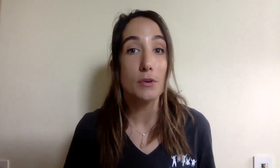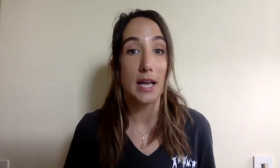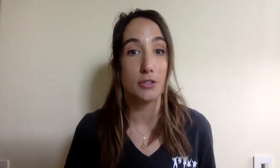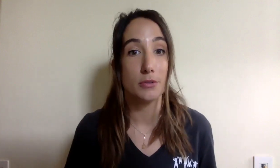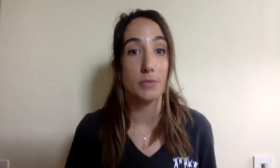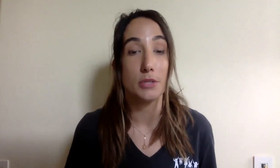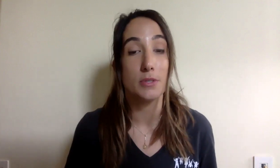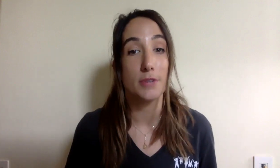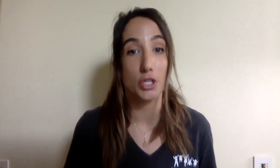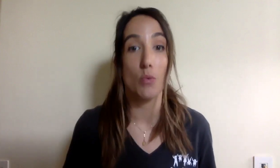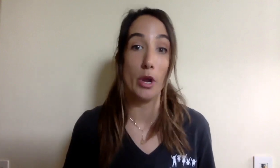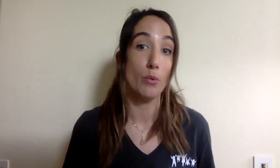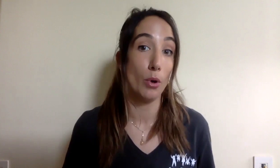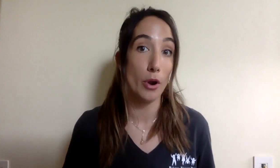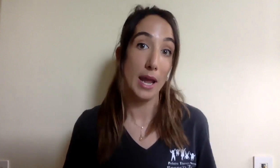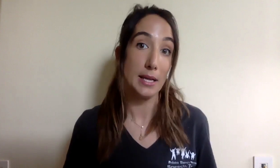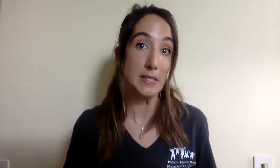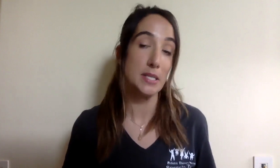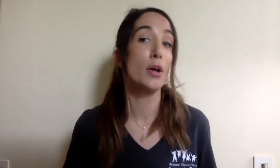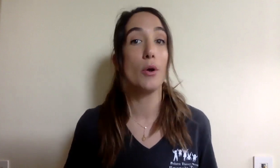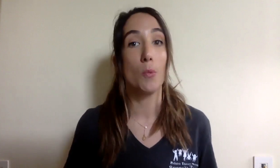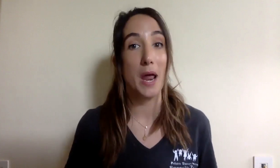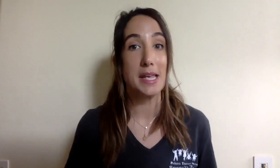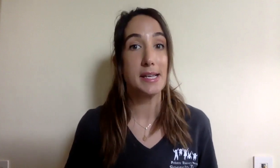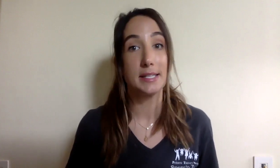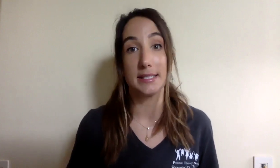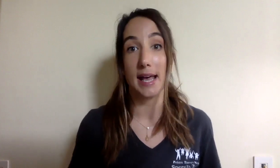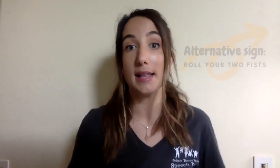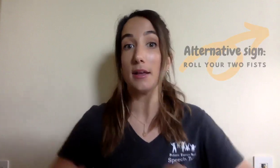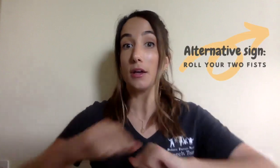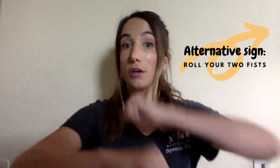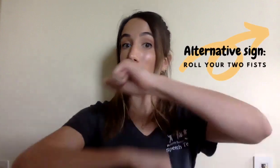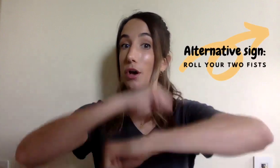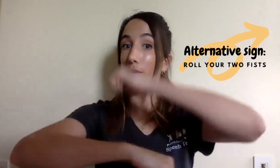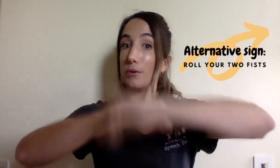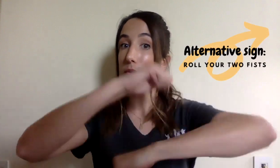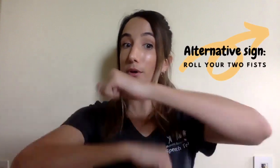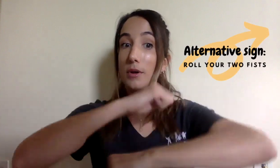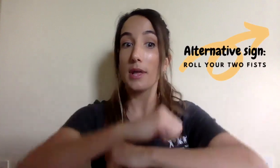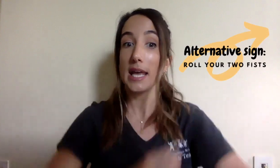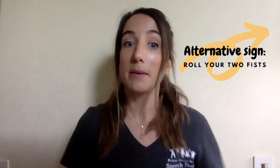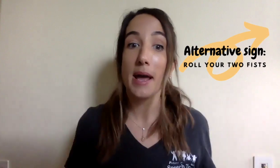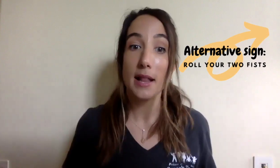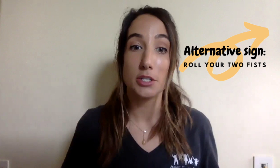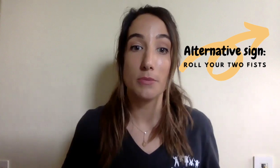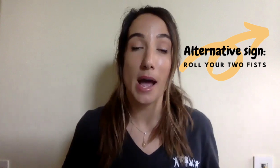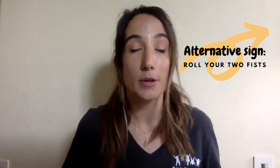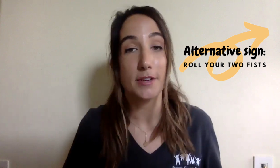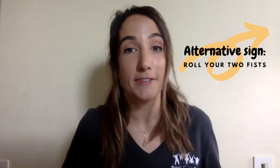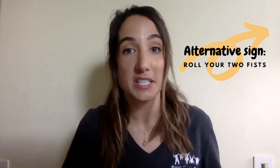classrooms use the version where you roll your hands. Ready, set, go. In my classroom, I use a fist